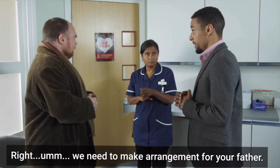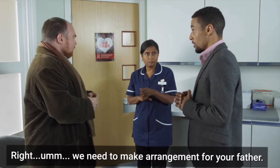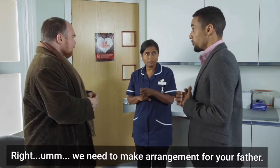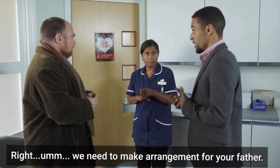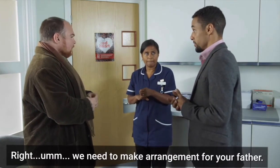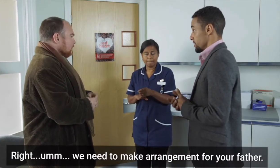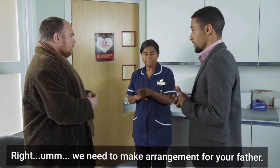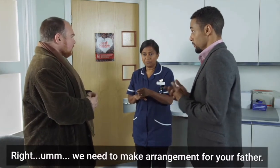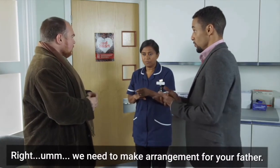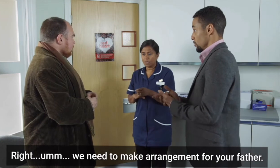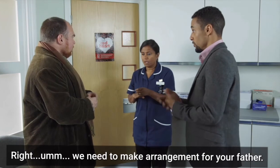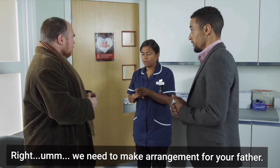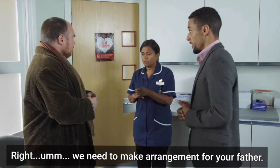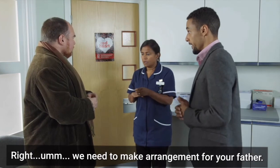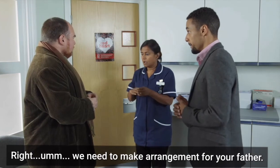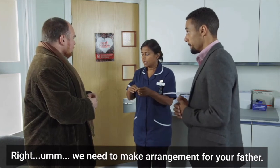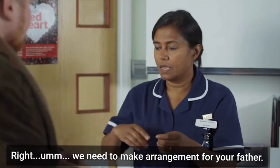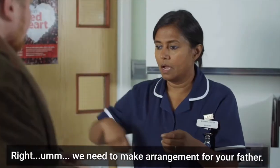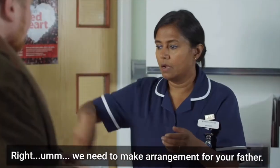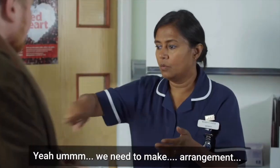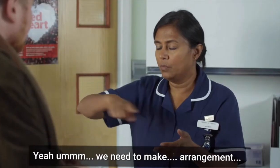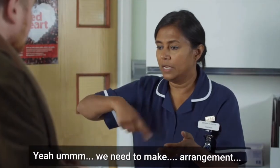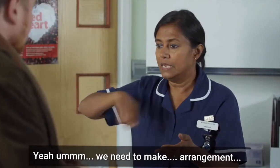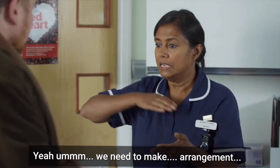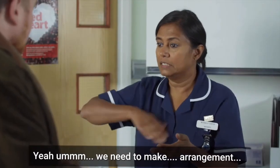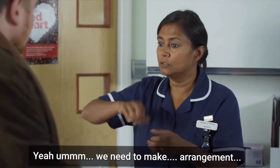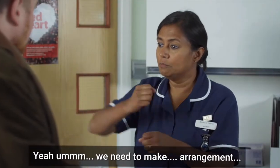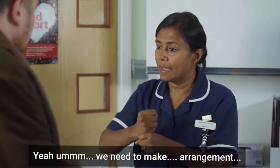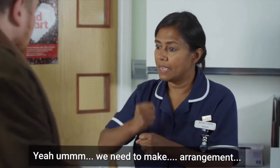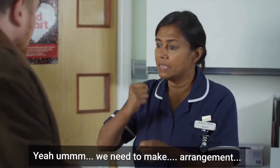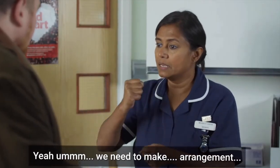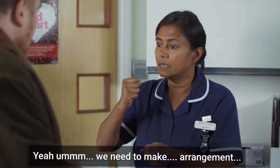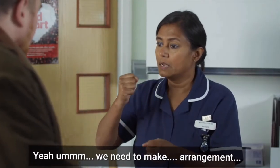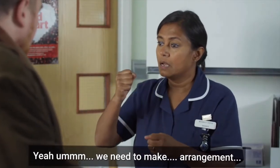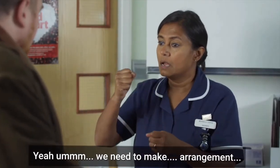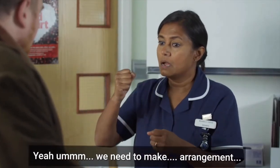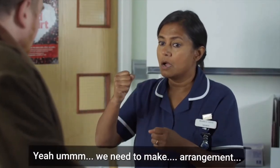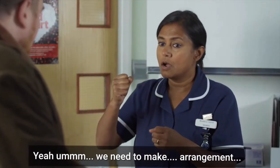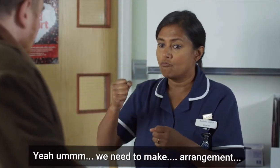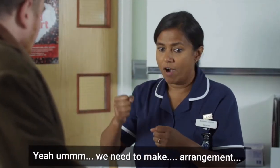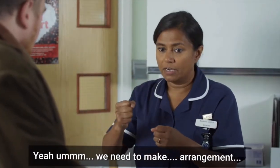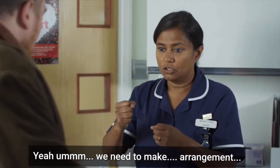arrangements for your father. Okay, we need to make arrangements.